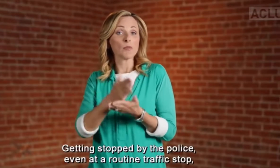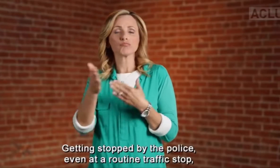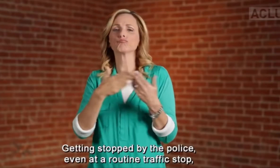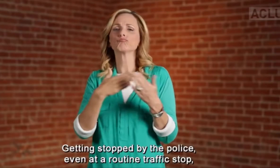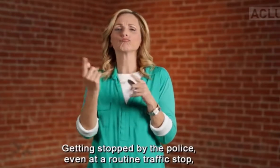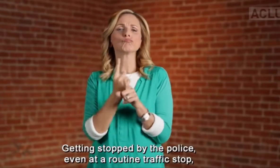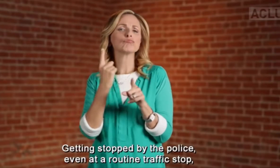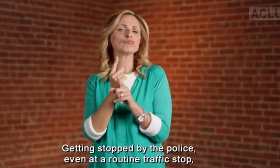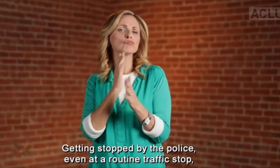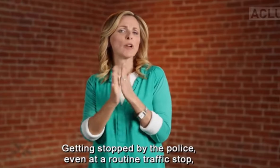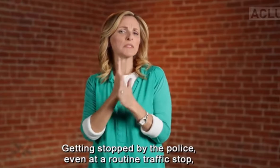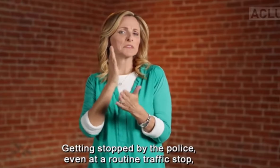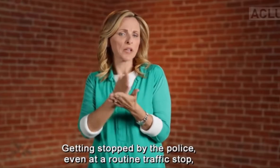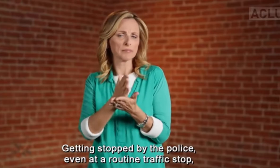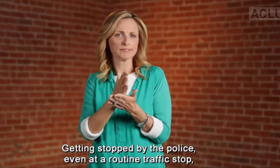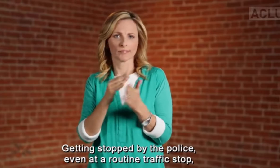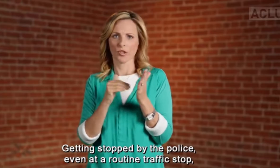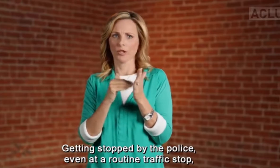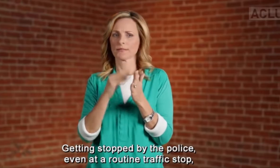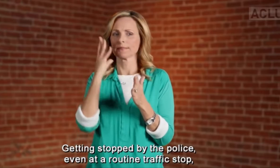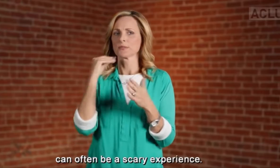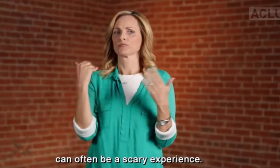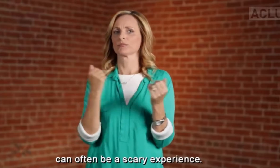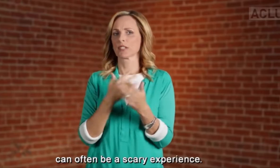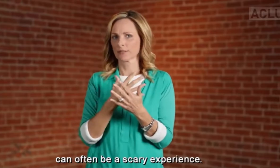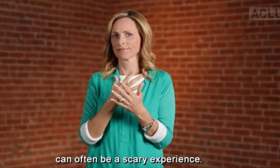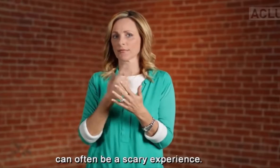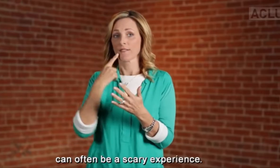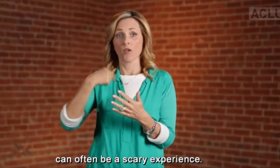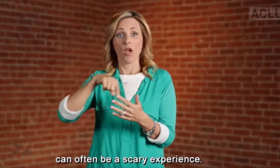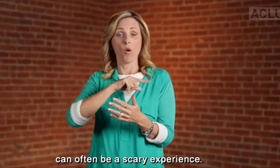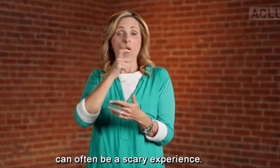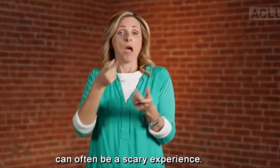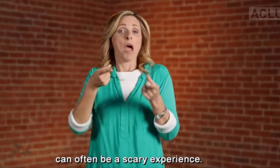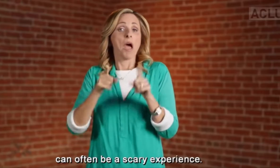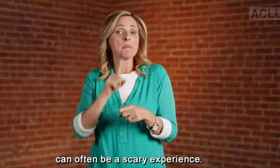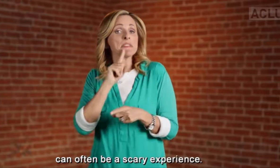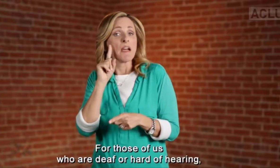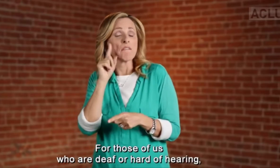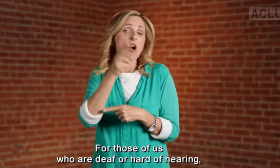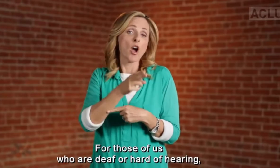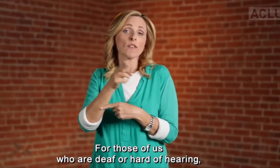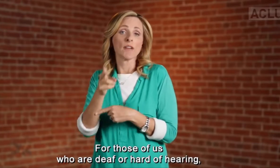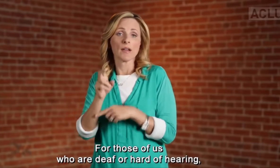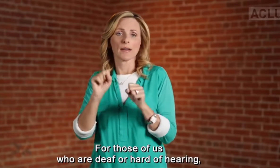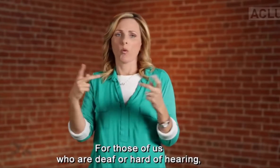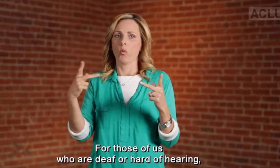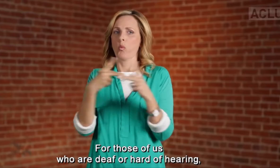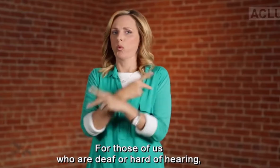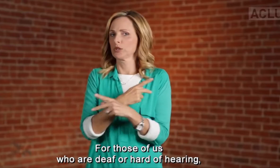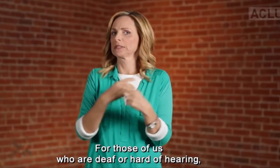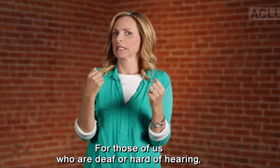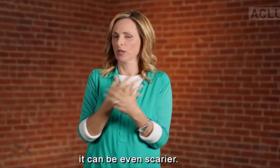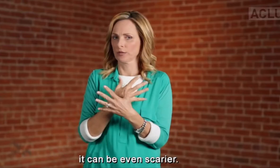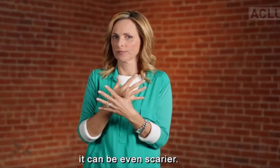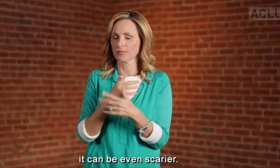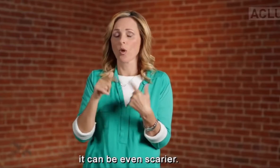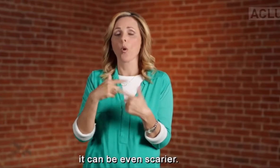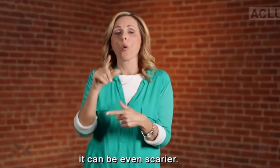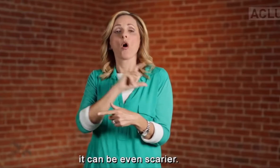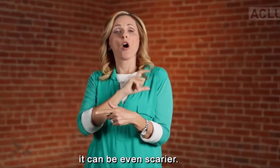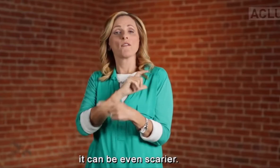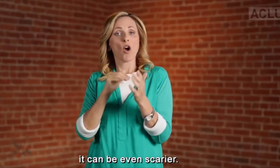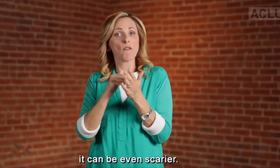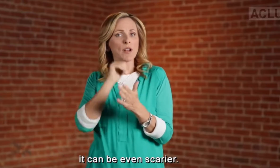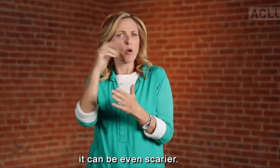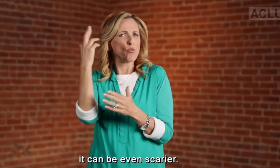Getting stopped by the police, even at a routine traffic stop, can often be a scary experience. For those of us who are deaf or hard of hearing, it